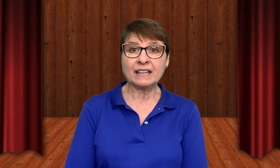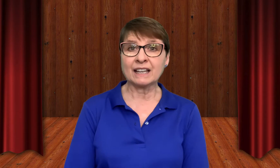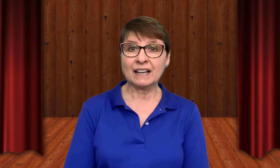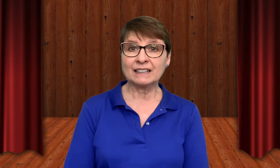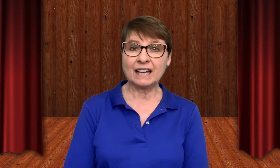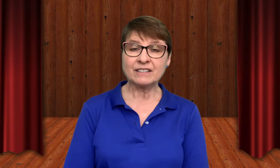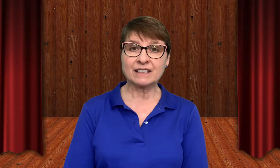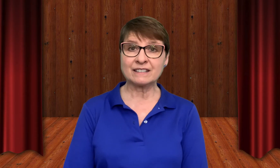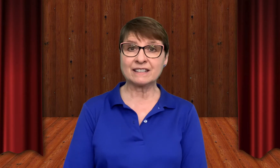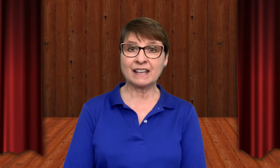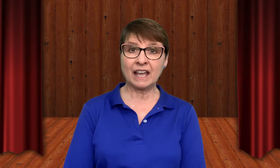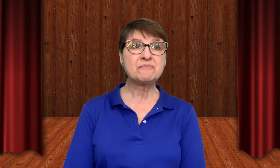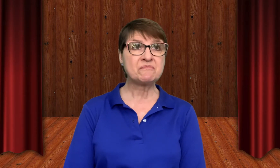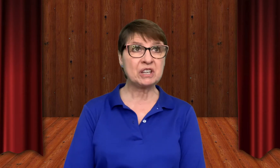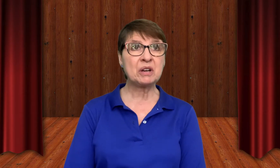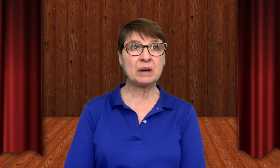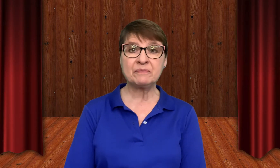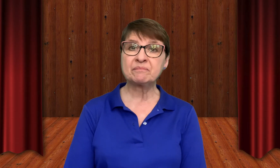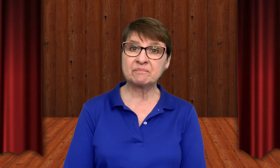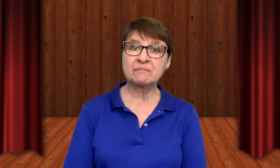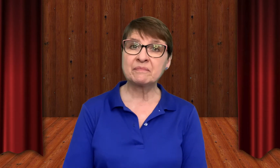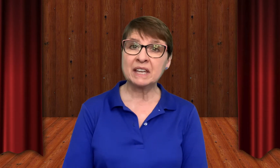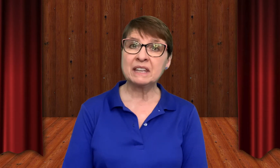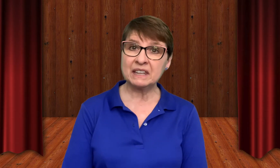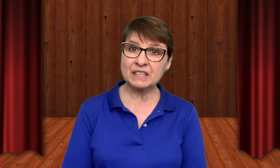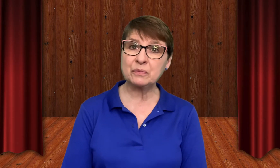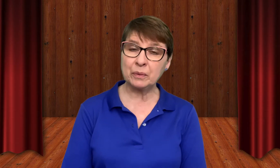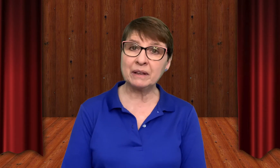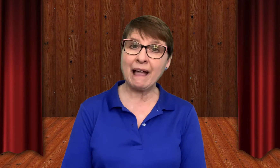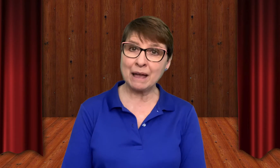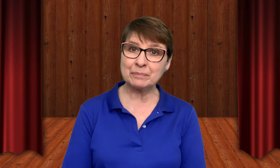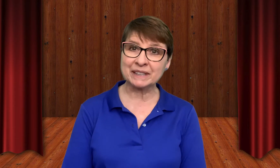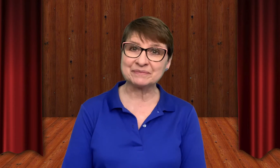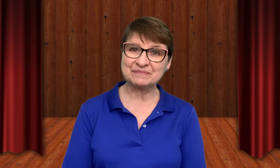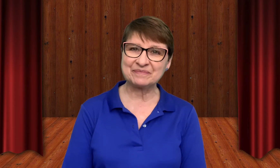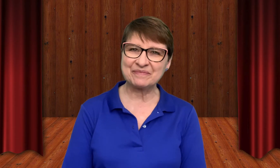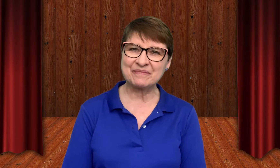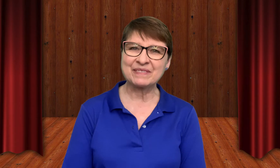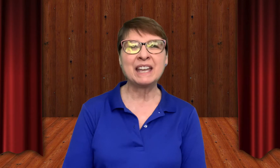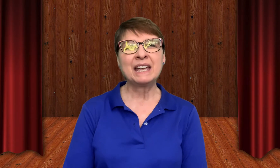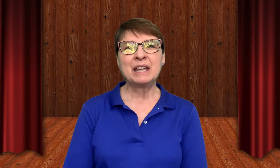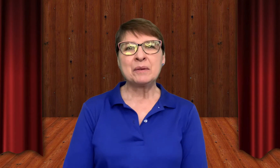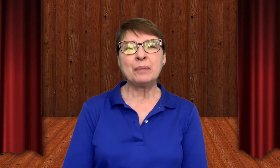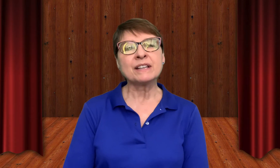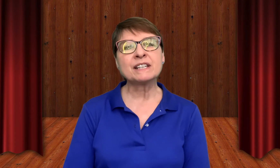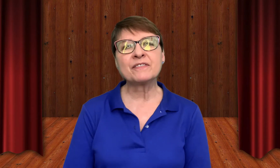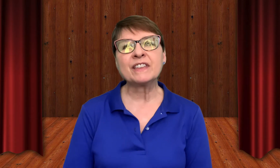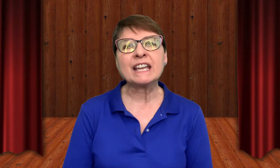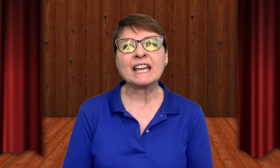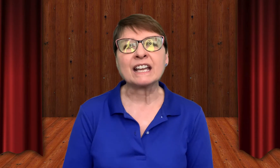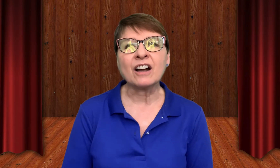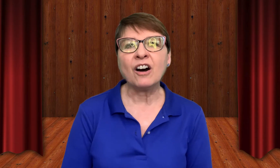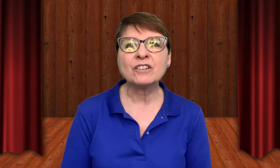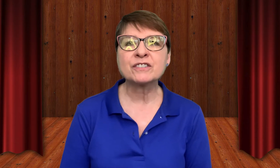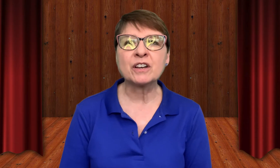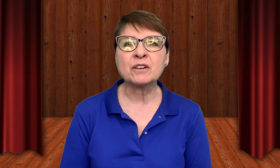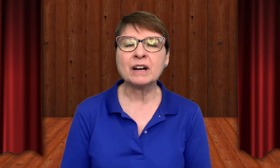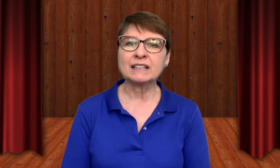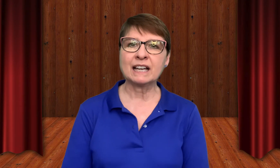allows us to say, you know what, this will happen. Positive thinking also allows